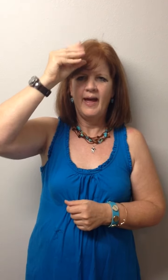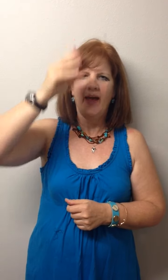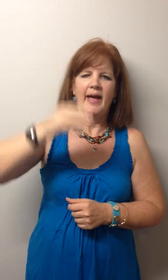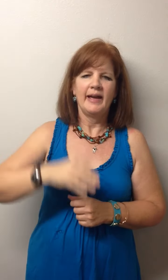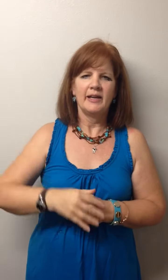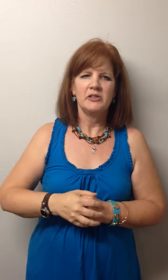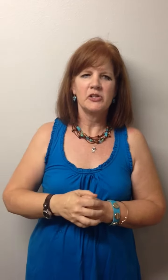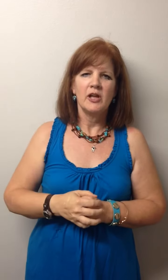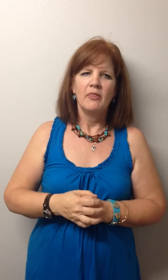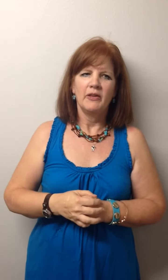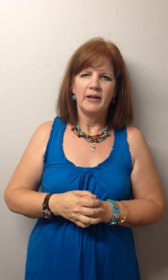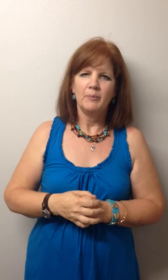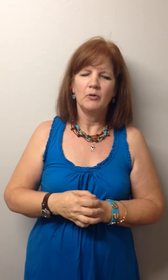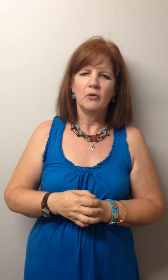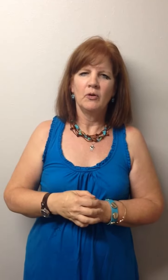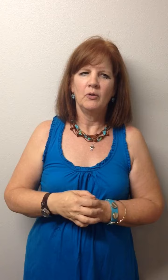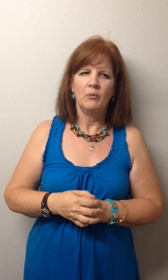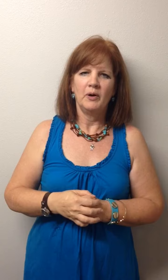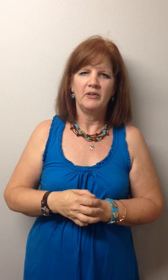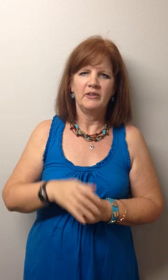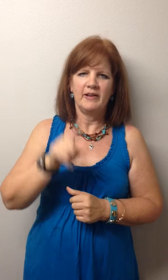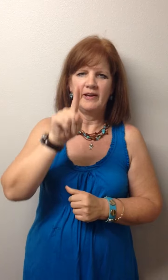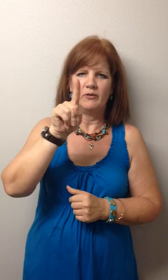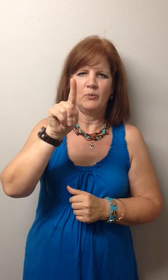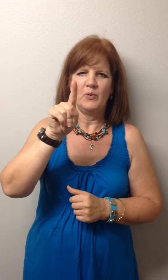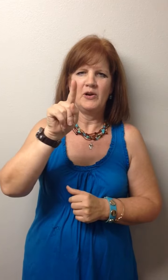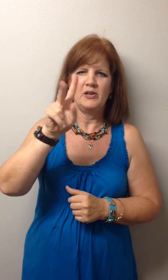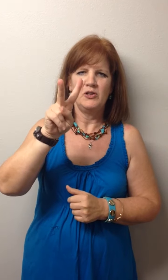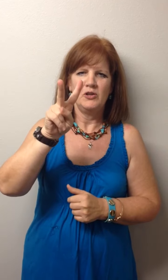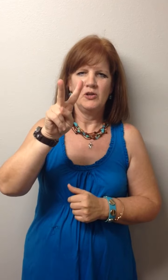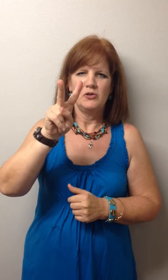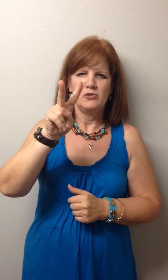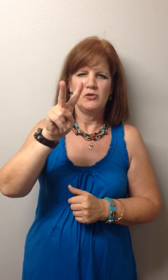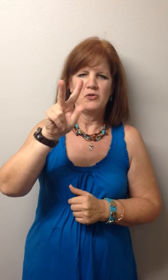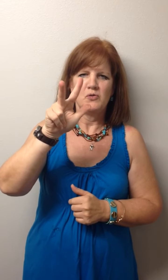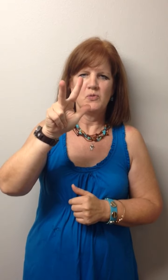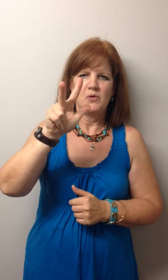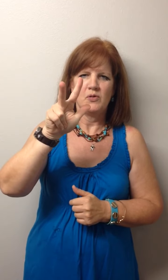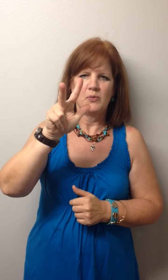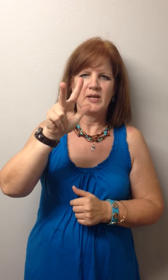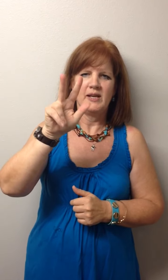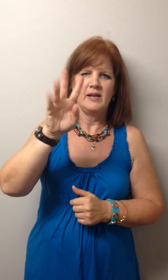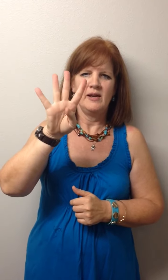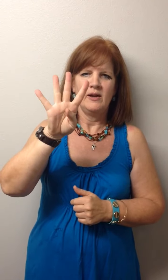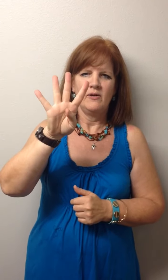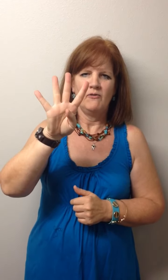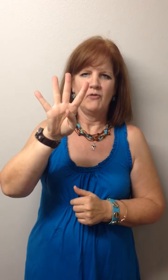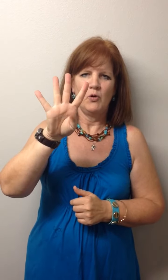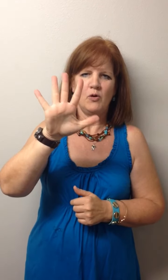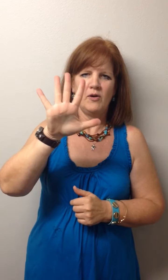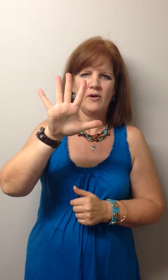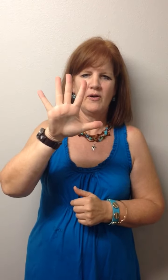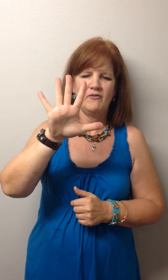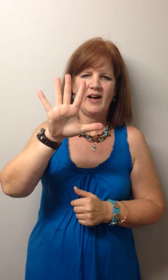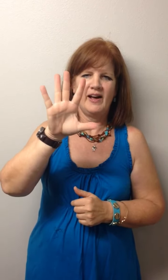And the number's 1 to 10. 1, 2, 3, 4, 5,